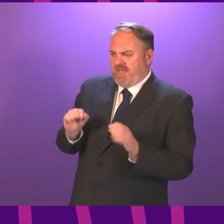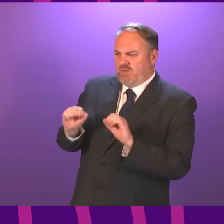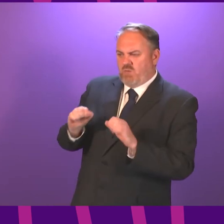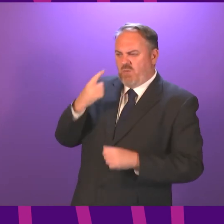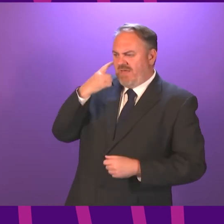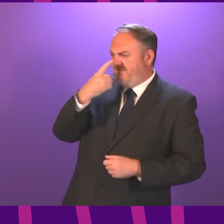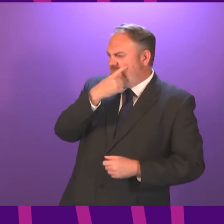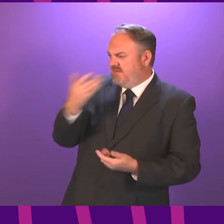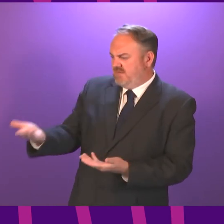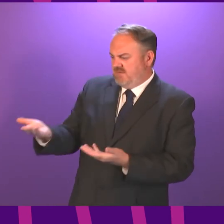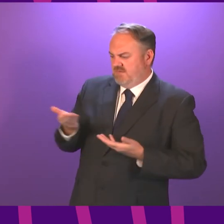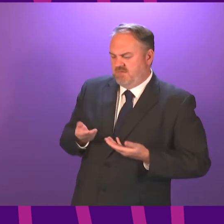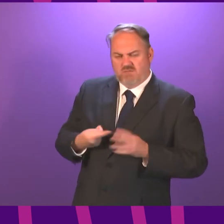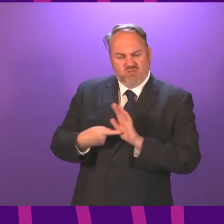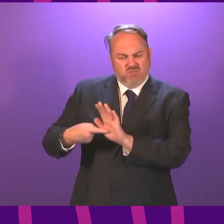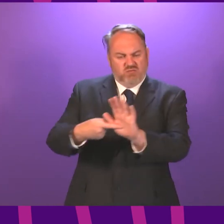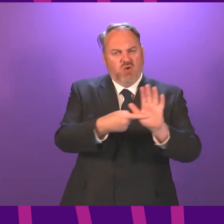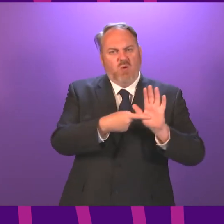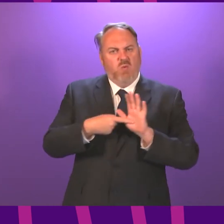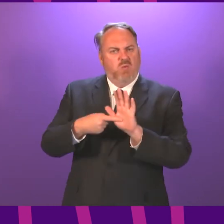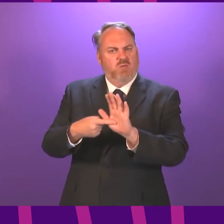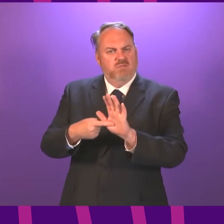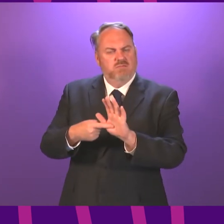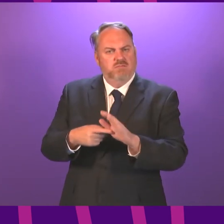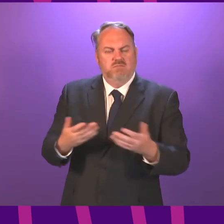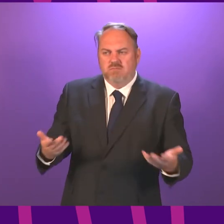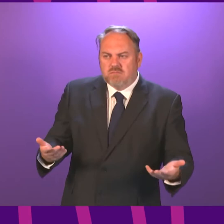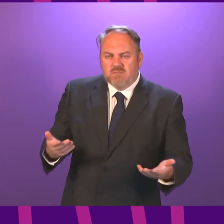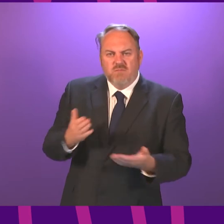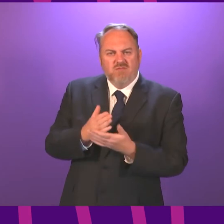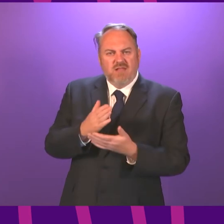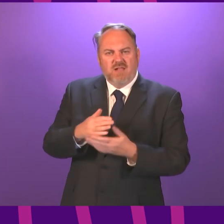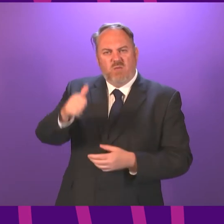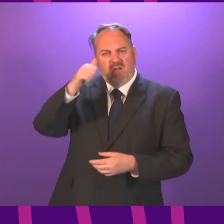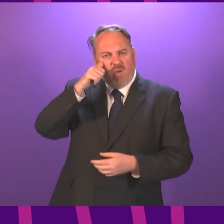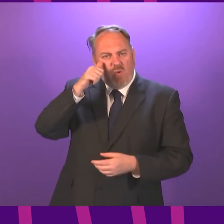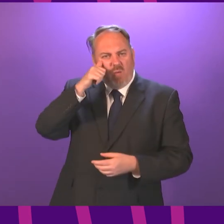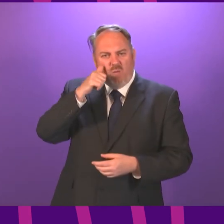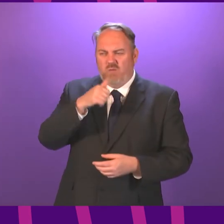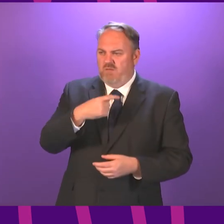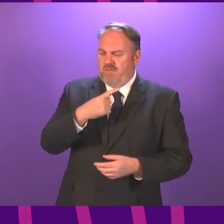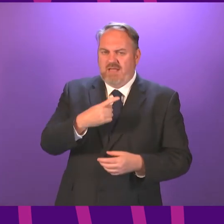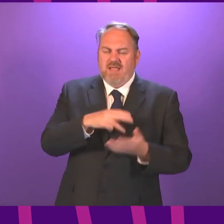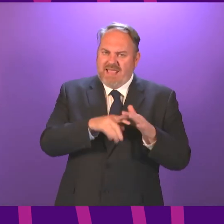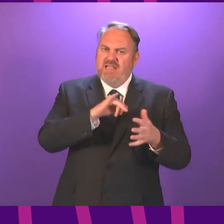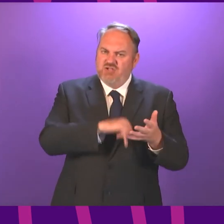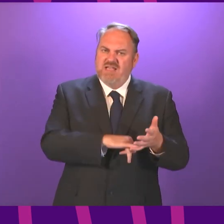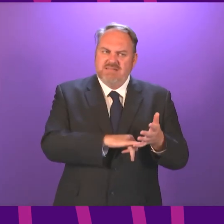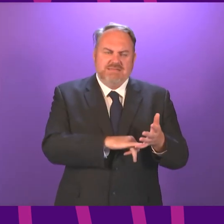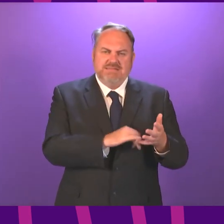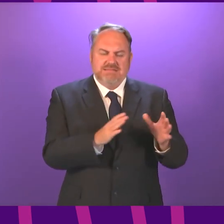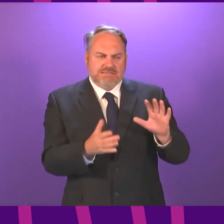support very strong statements such as the significant burden of illness and death and severe pressure on the NHS.